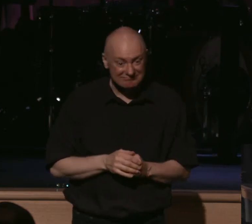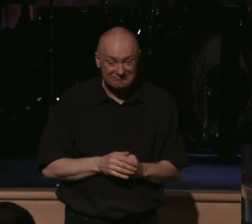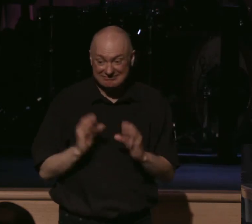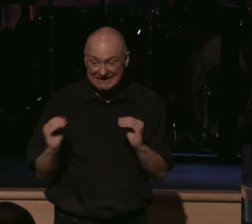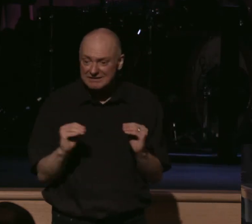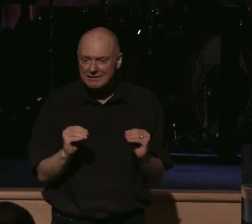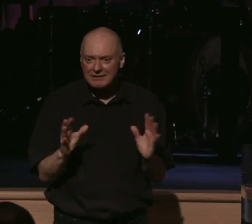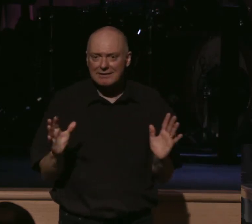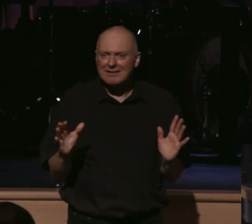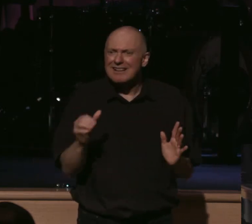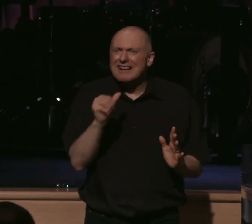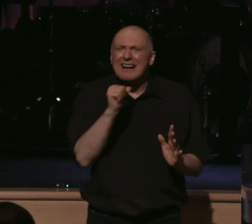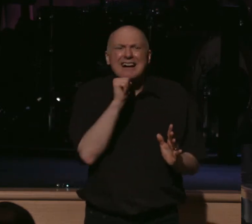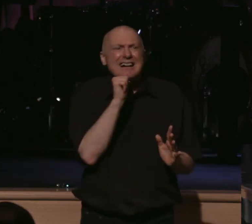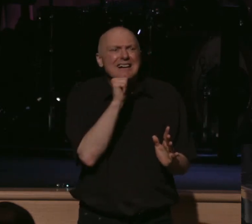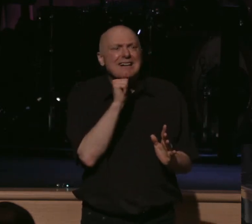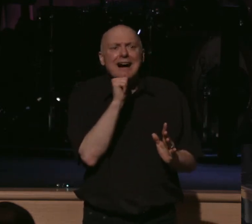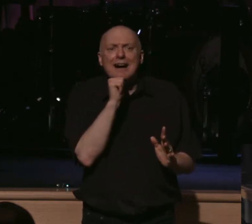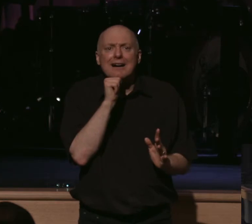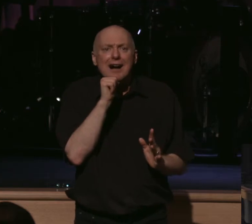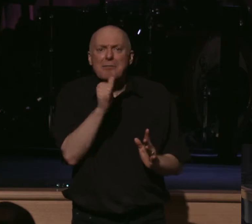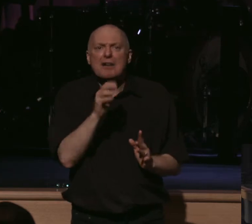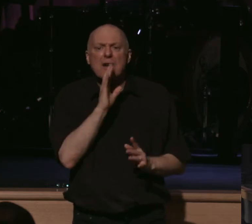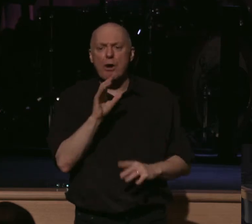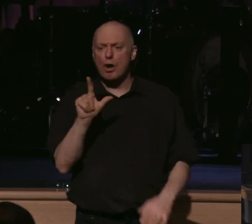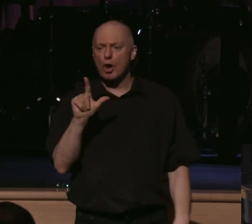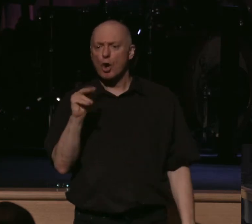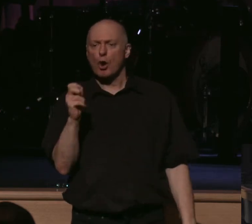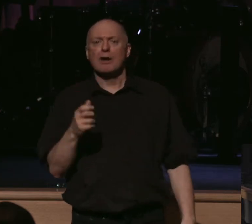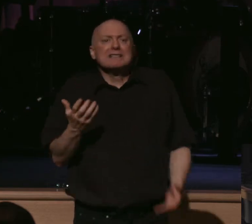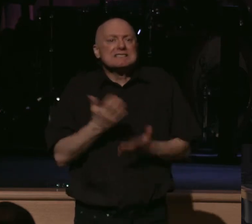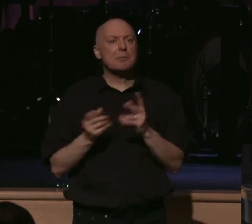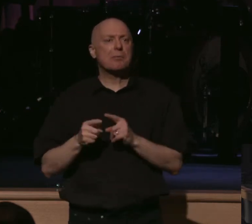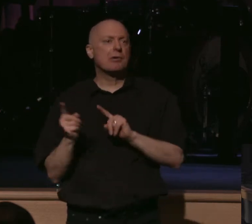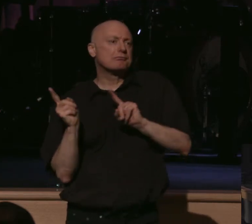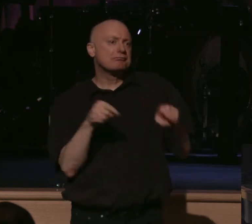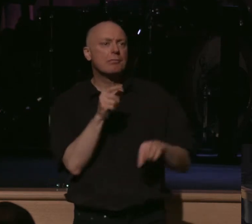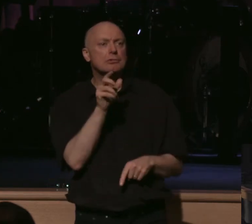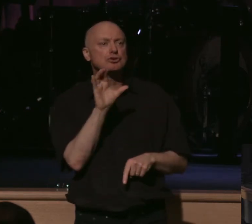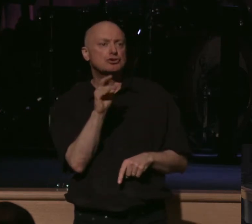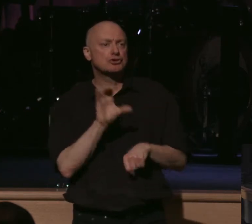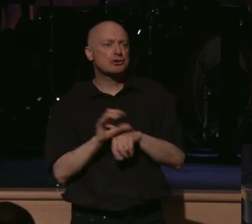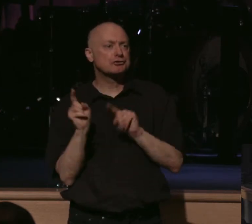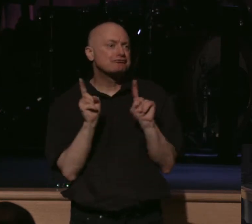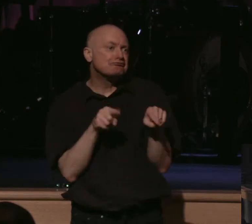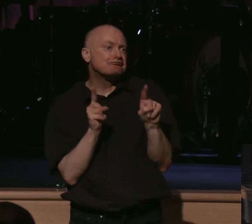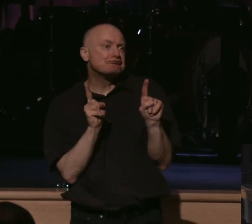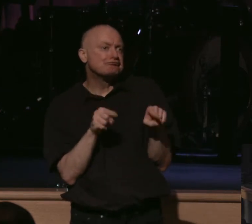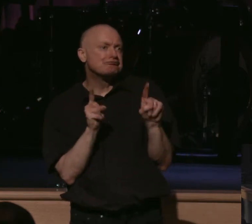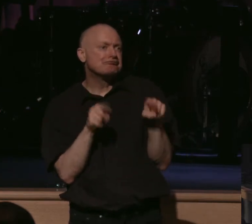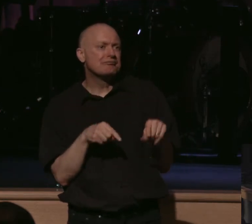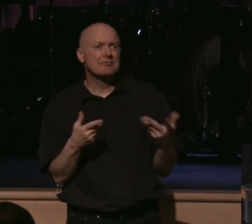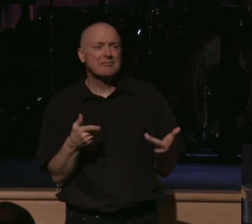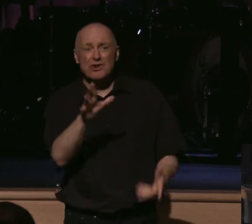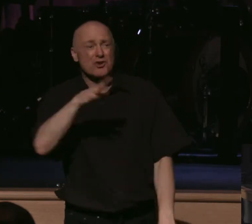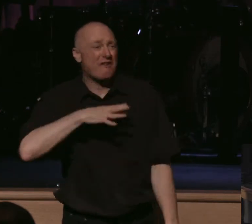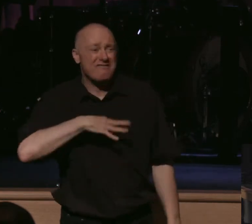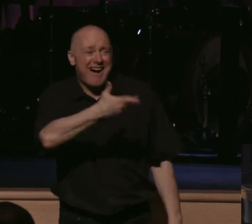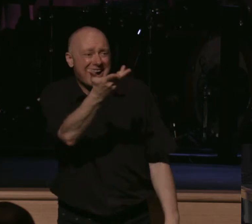Again, I'm not talking about the lukewarm I attend church a couple of times a year, but it has no fruit in my life. You're fine, man. You're totally